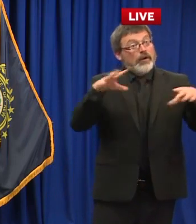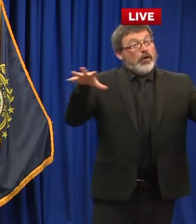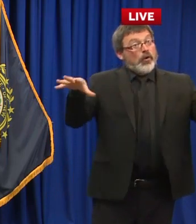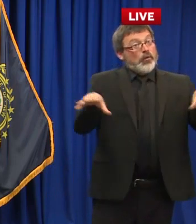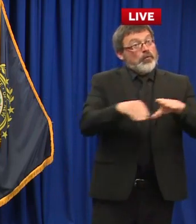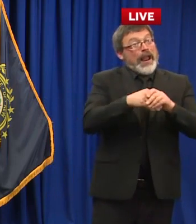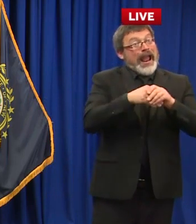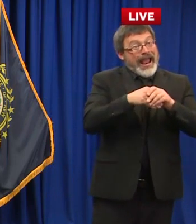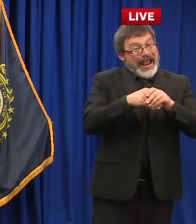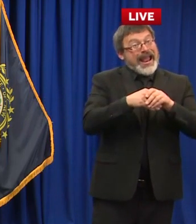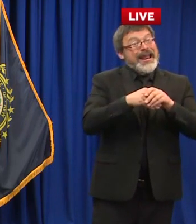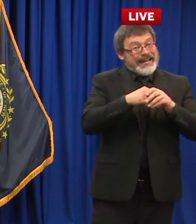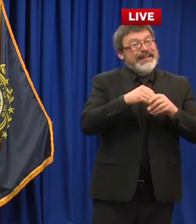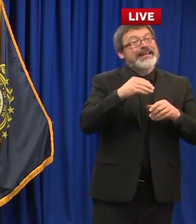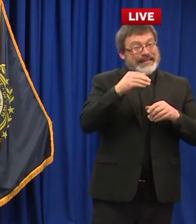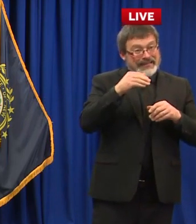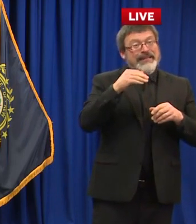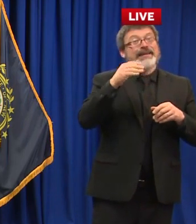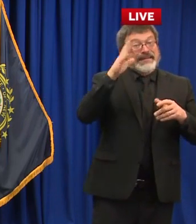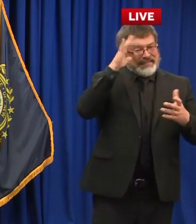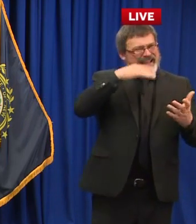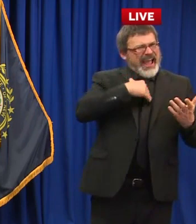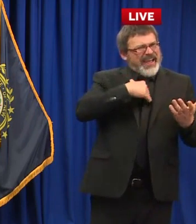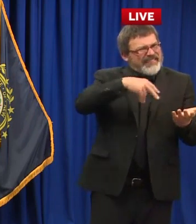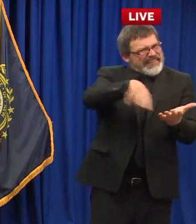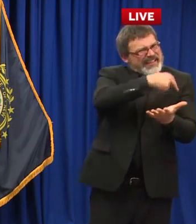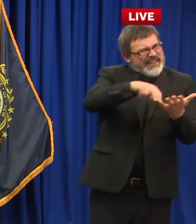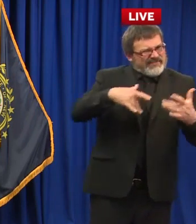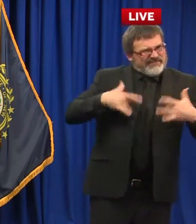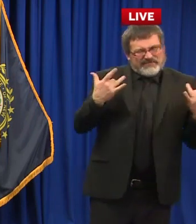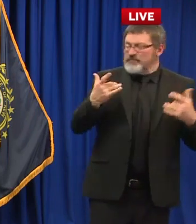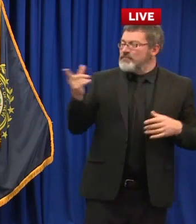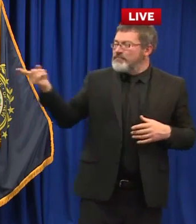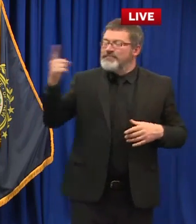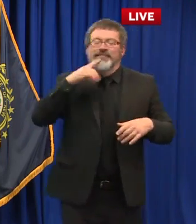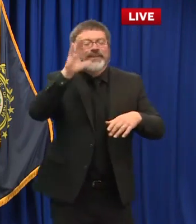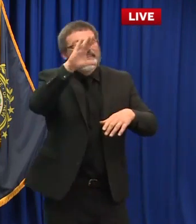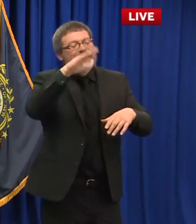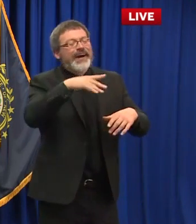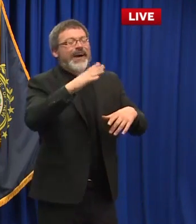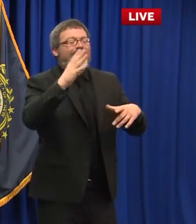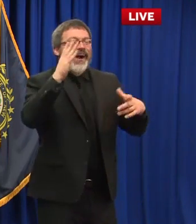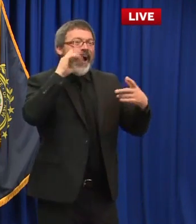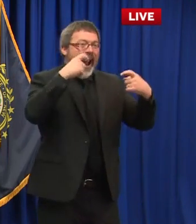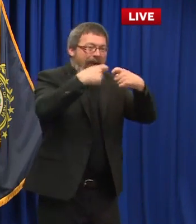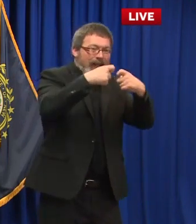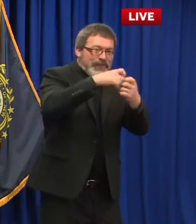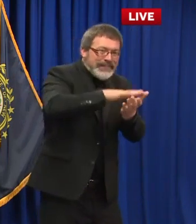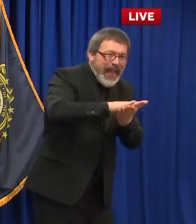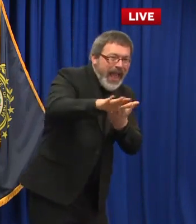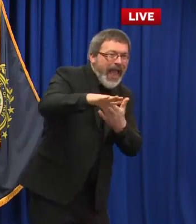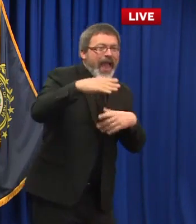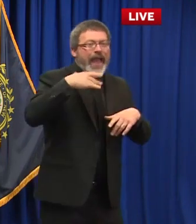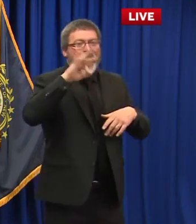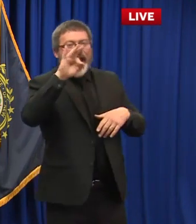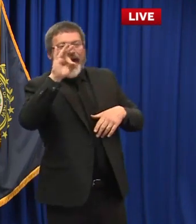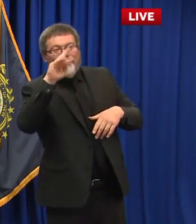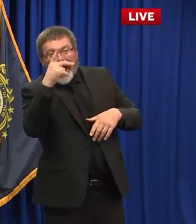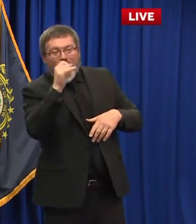in the state of new hampshire i am banning it completely no macarena funky chicken and congo lines they're out no i'm just kidding